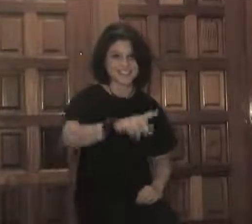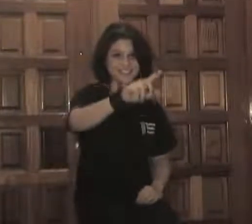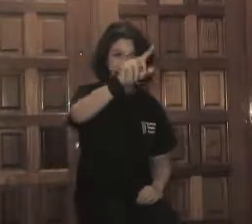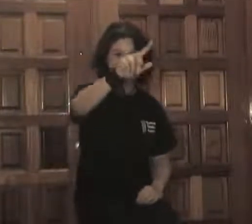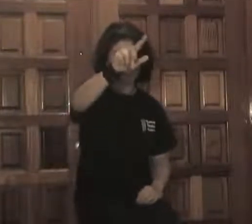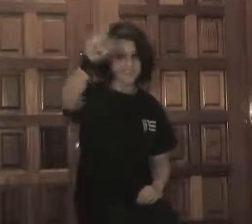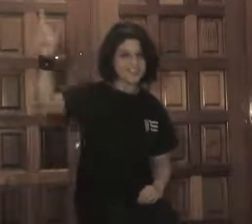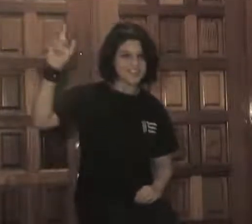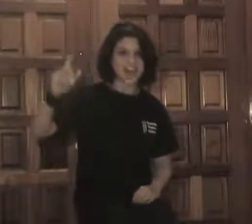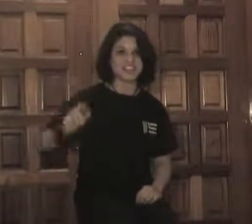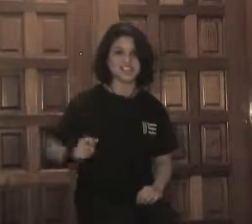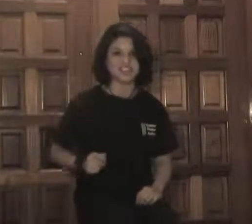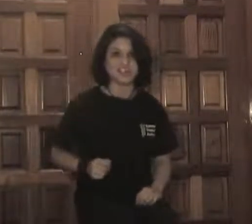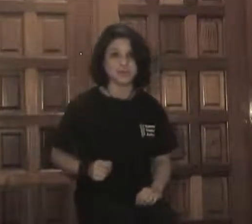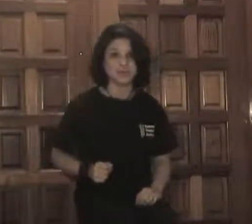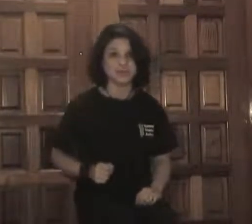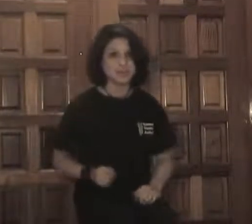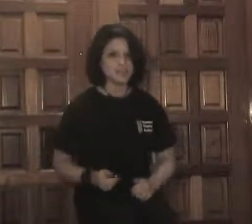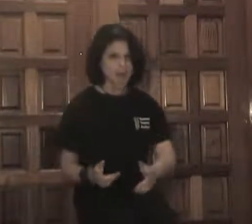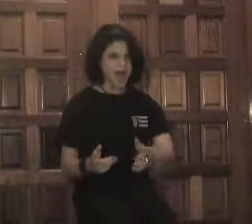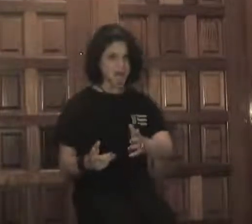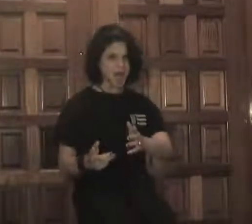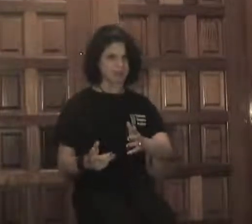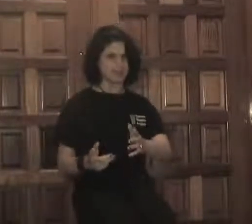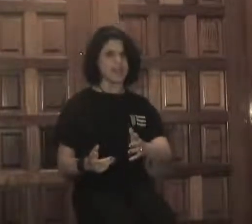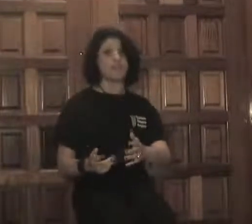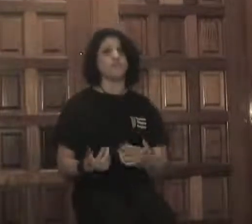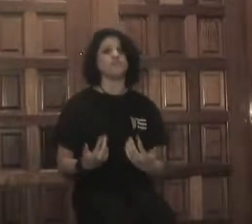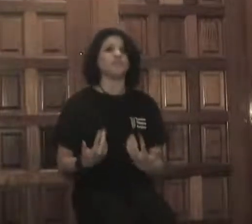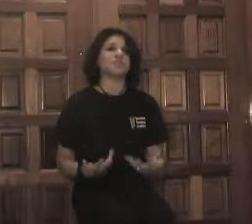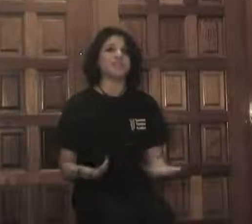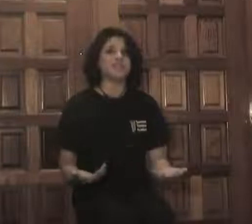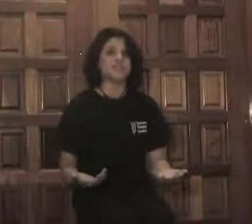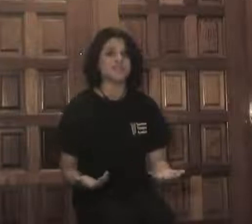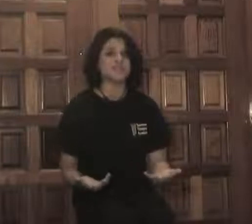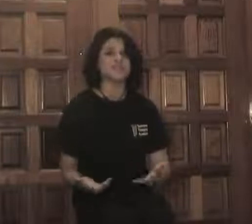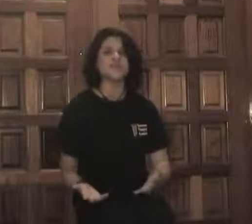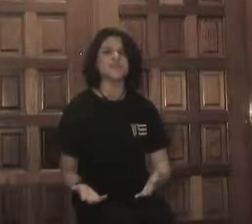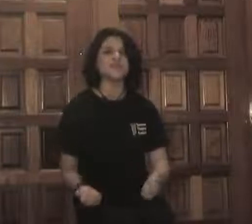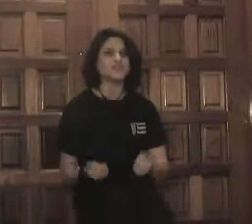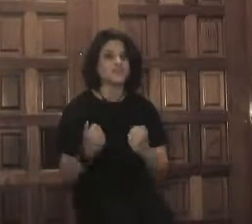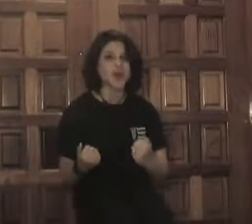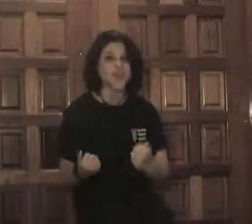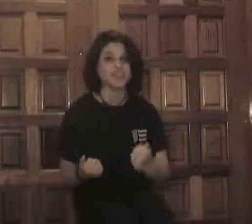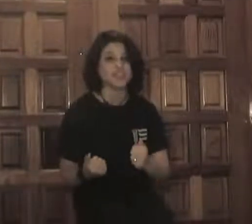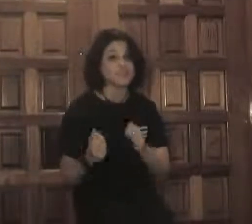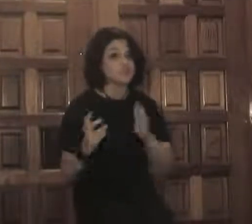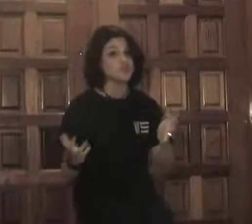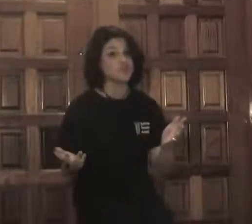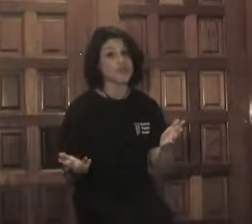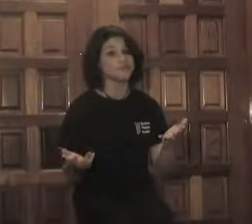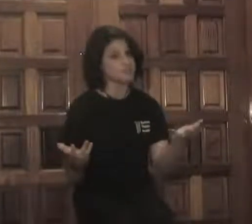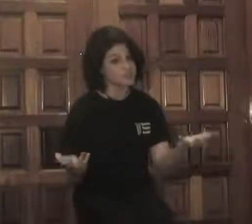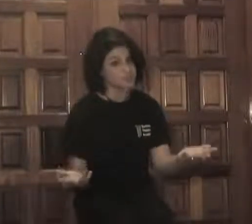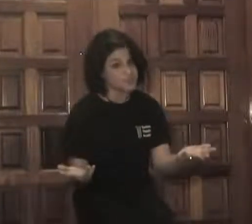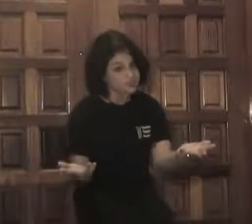So how many zombies are here tonight? That's a good number. Now I know how your day goes. get up in the evening and run away. You're